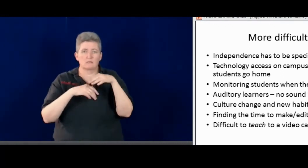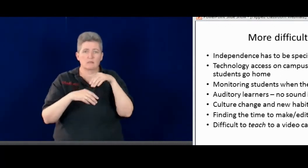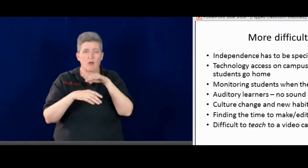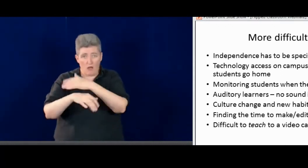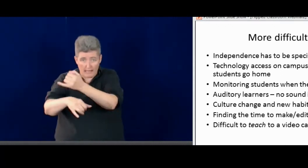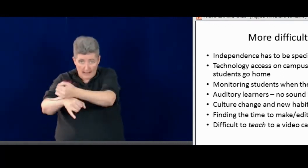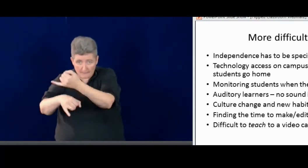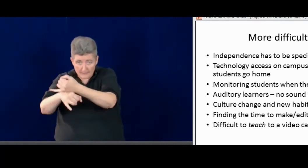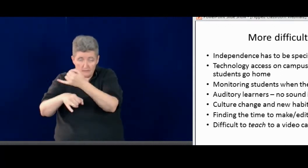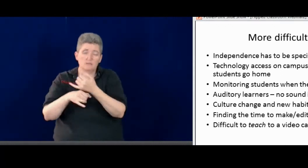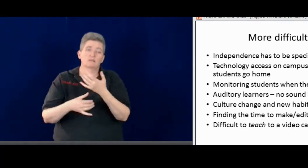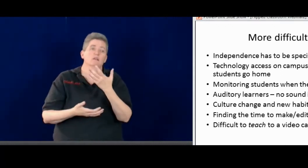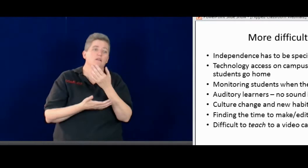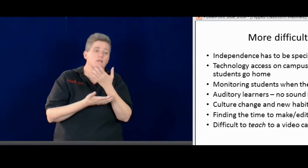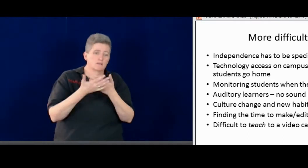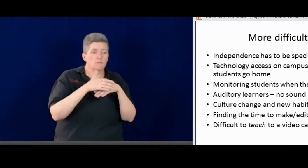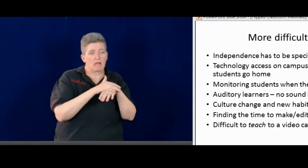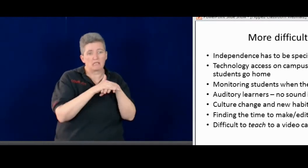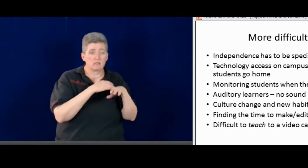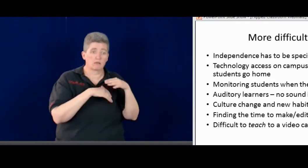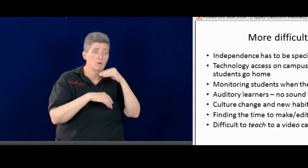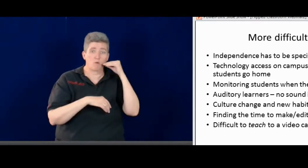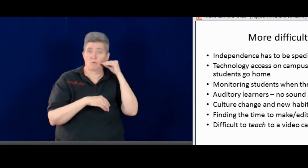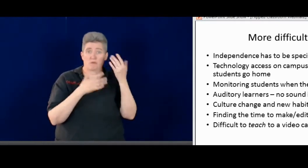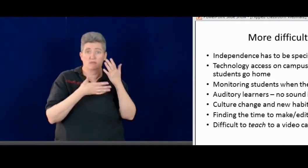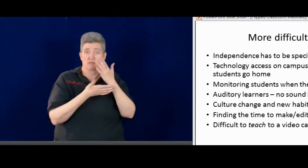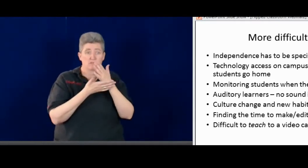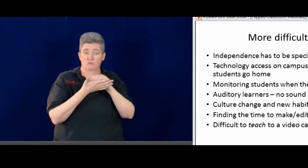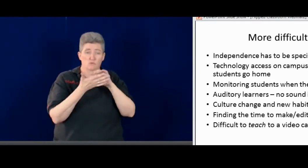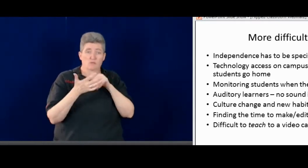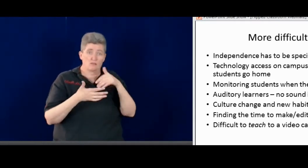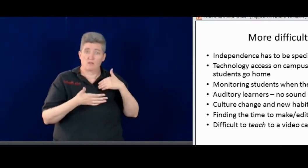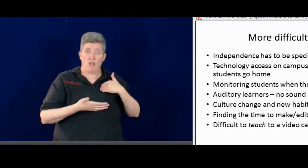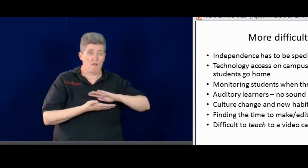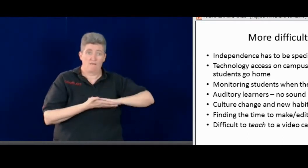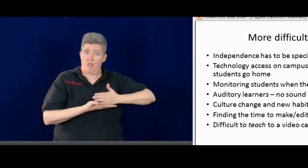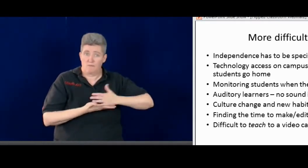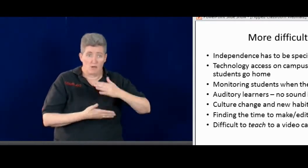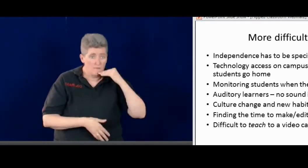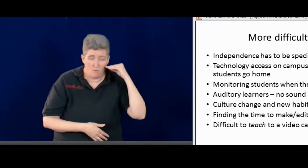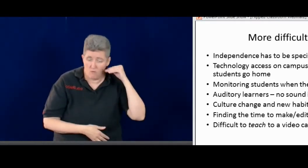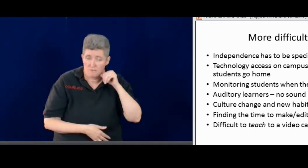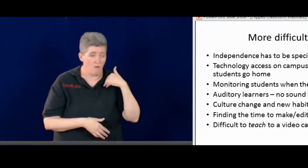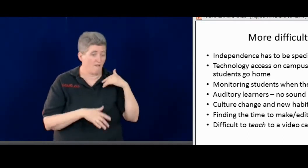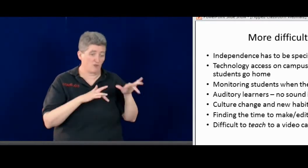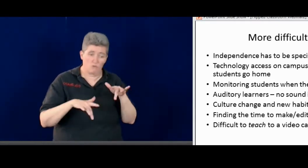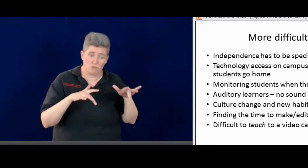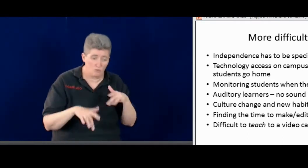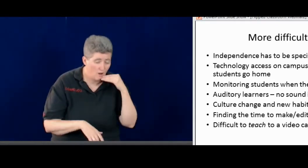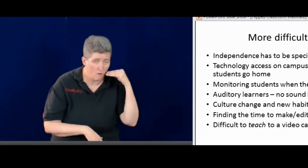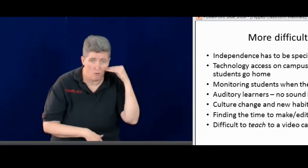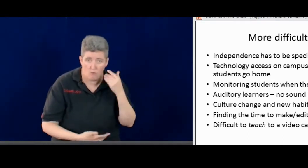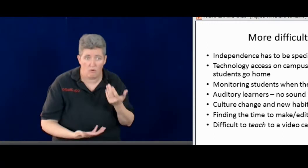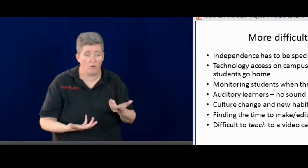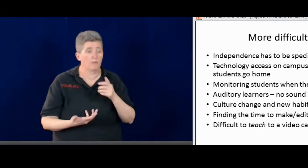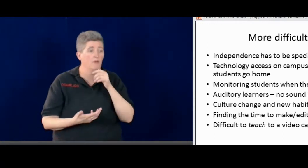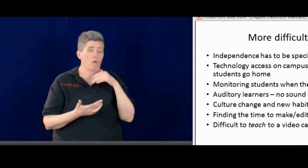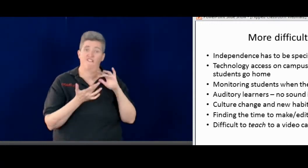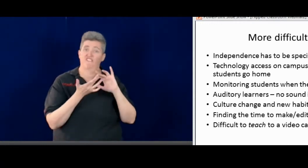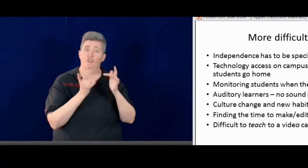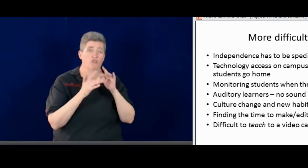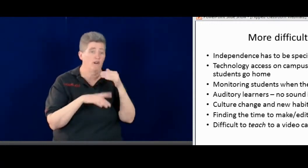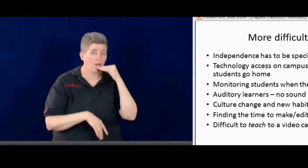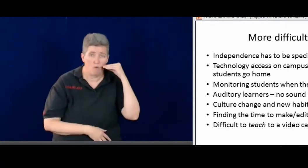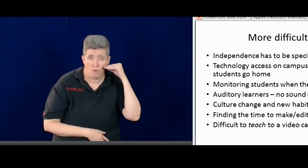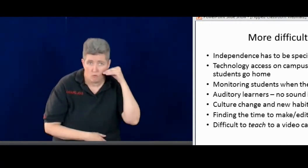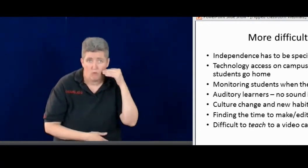There's some problems on campus, some issues on campus. And also technology access at home. Some students may not have a laptop or a computer at